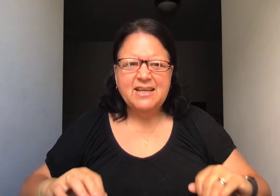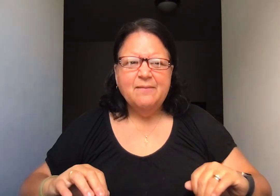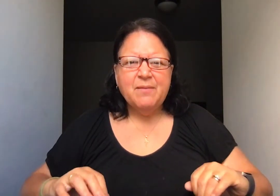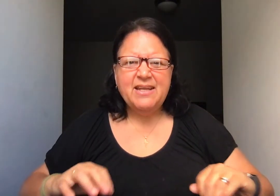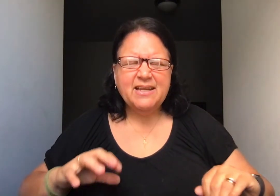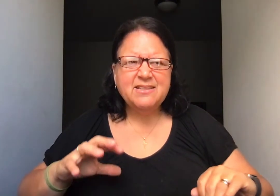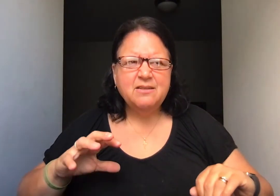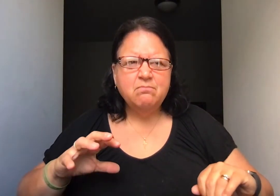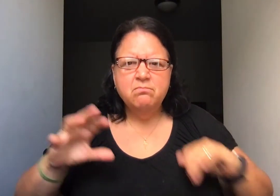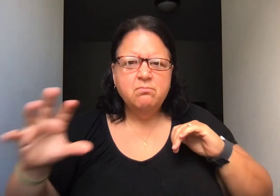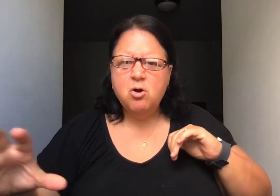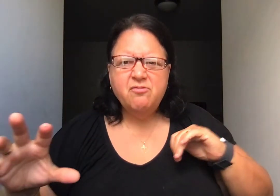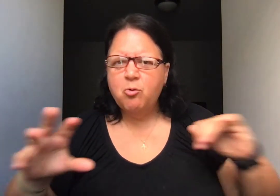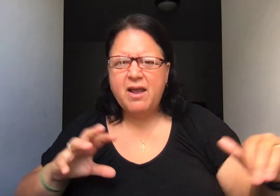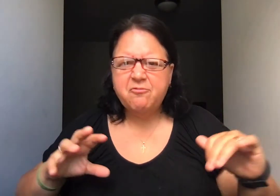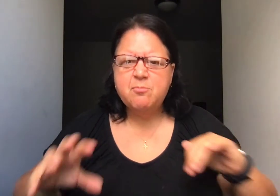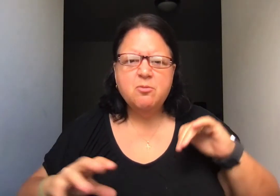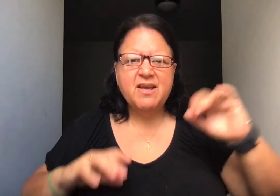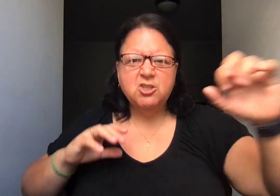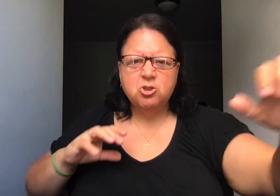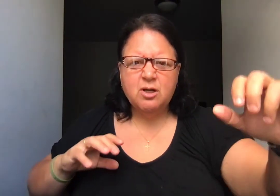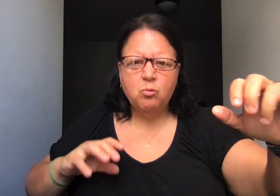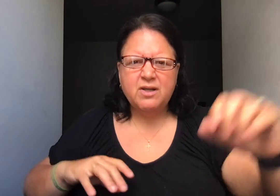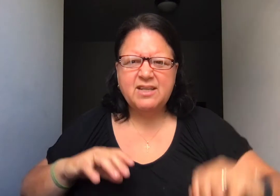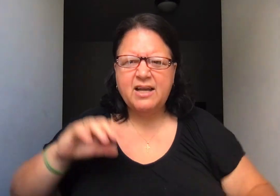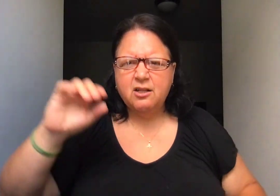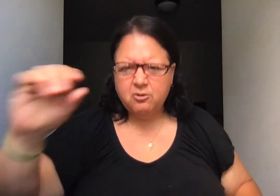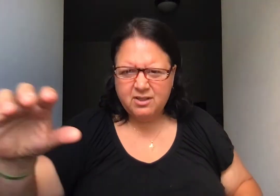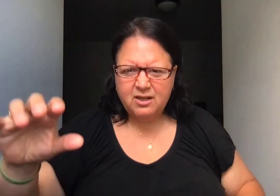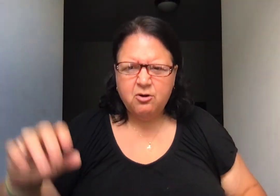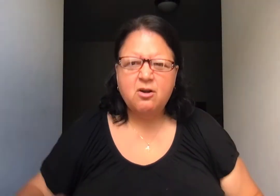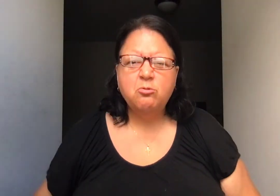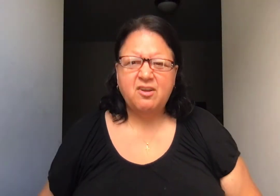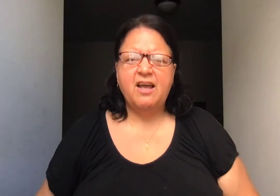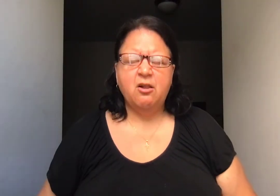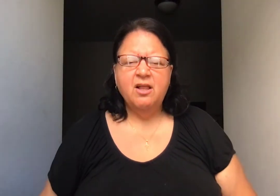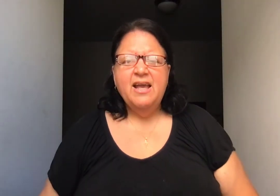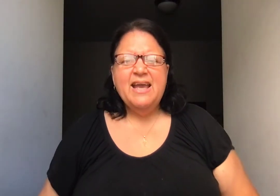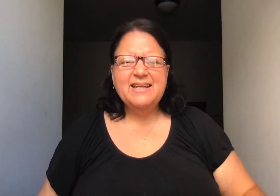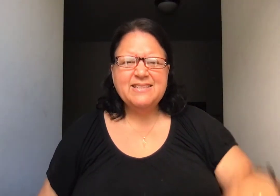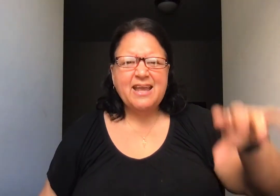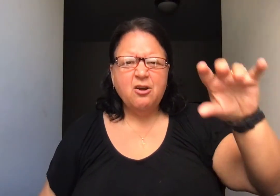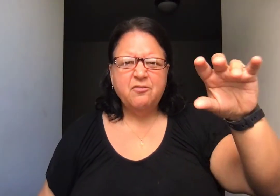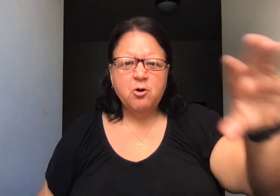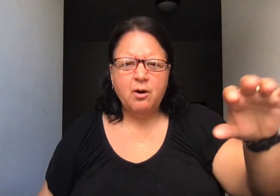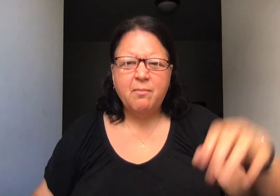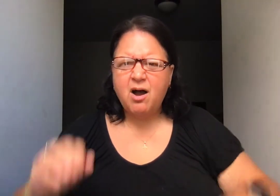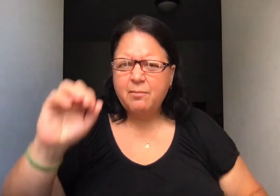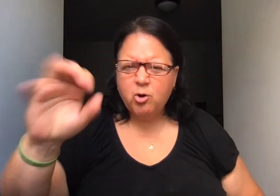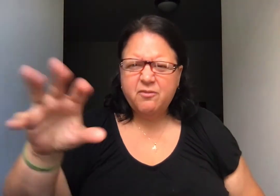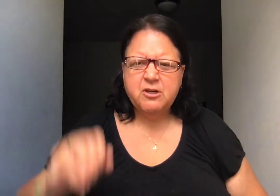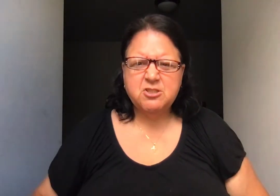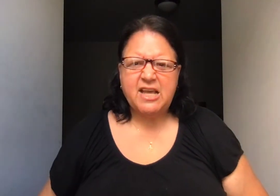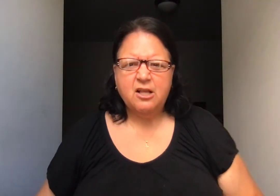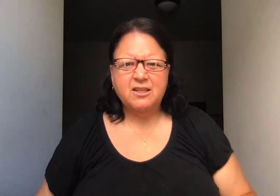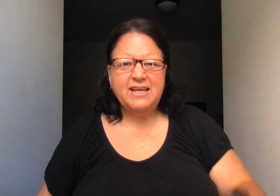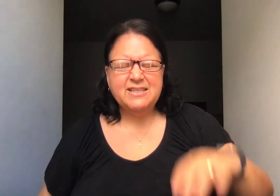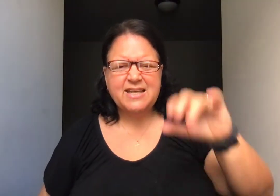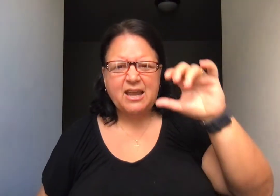he doesn't move away from you because you're in one title or no title. He doesn't care if you're a mom or if you're single. He doesn't care